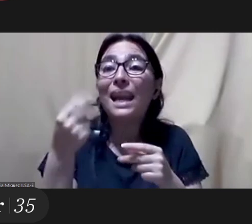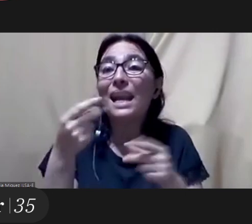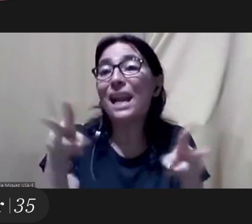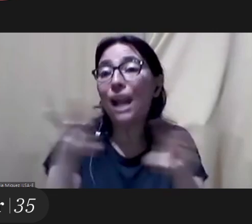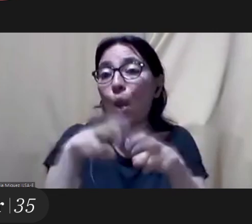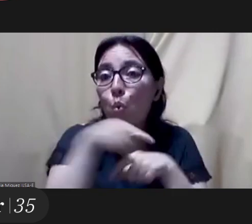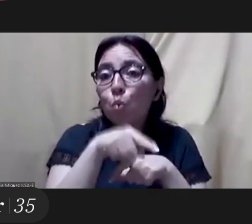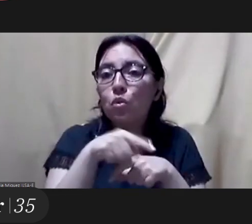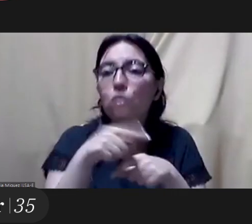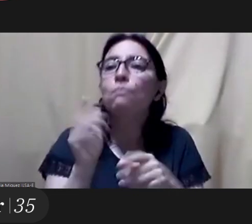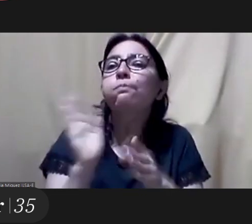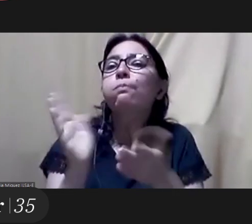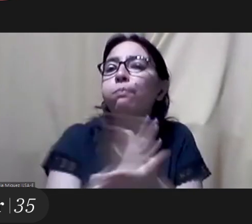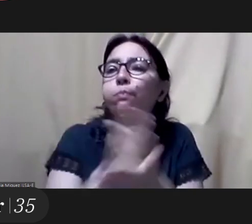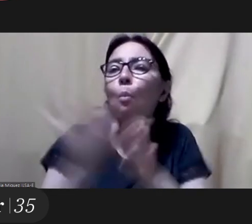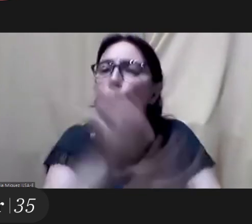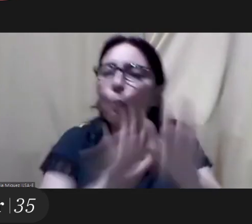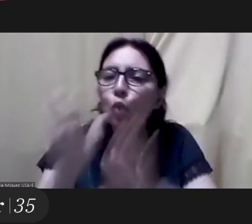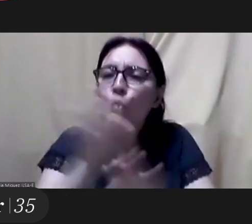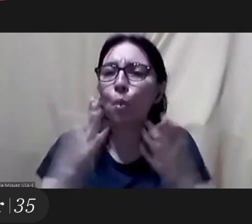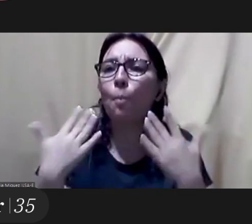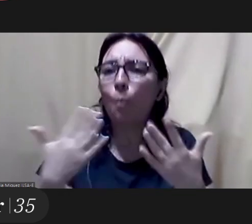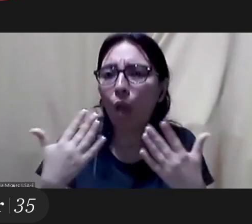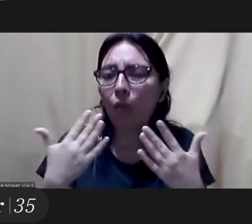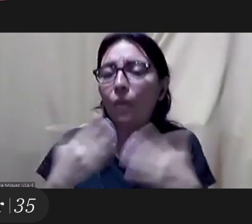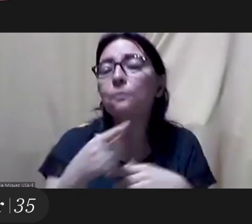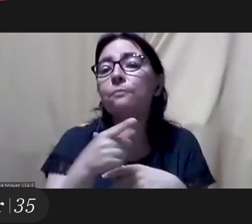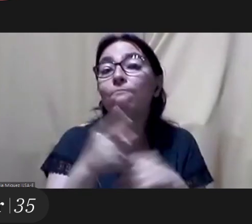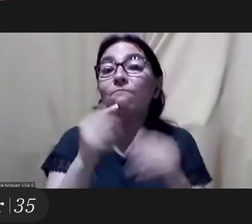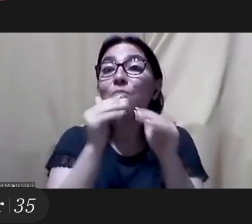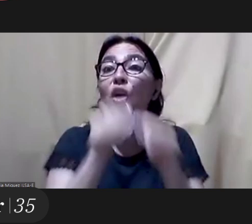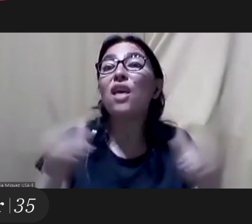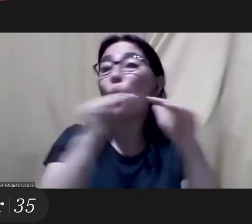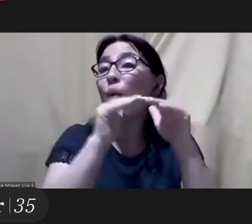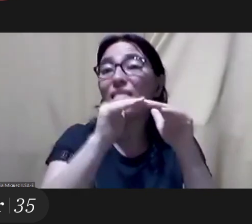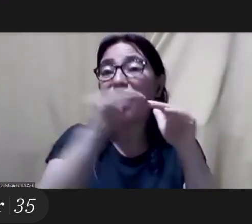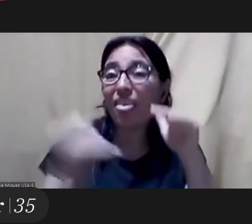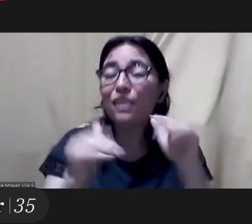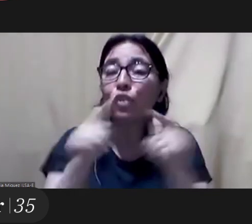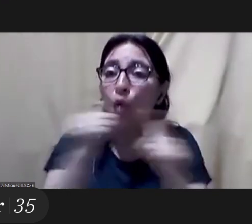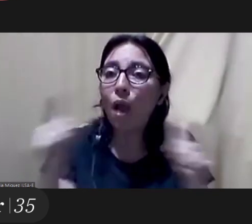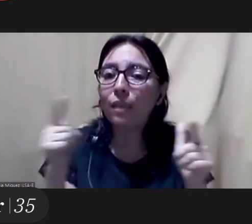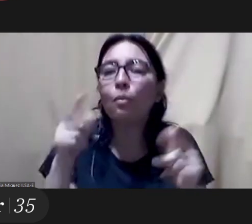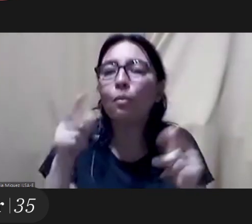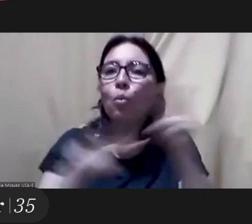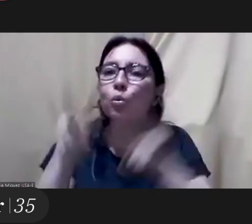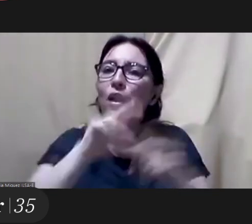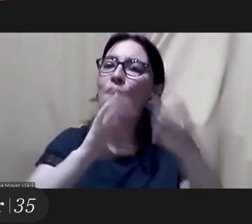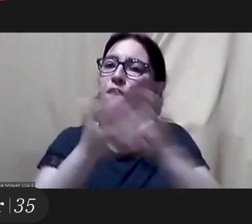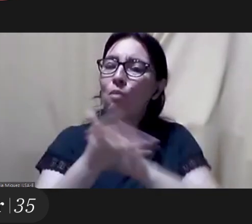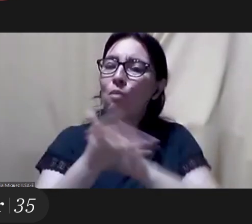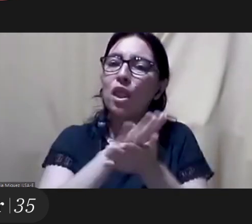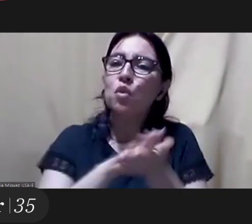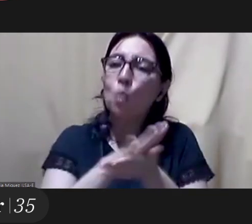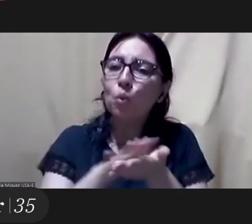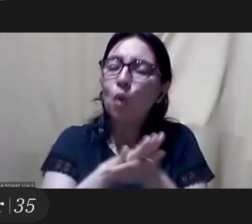ensure the resources to bridge all those